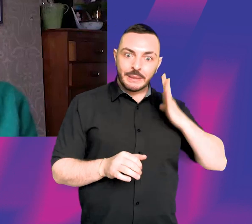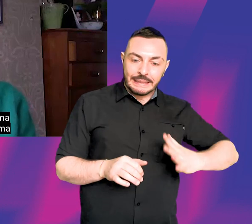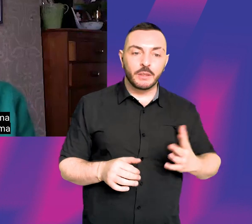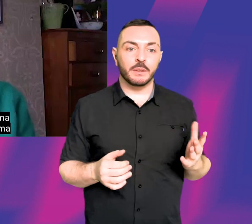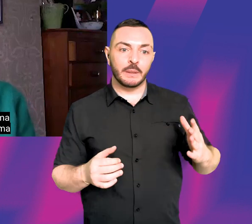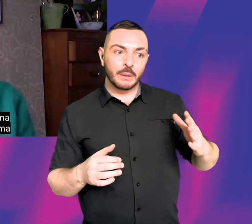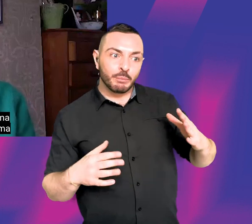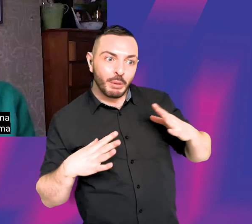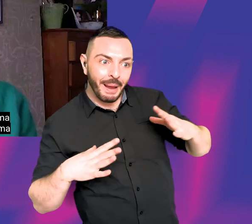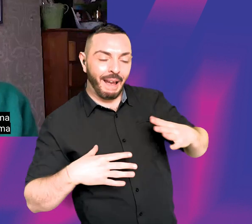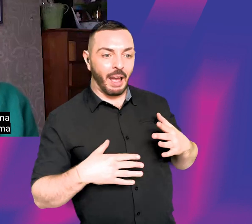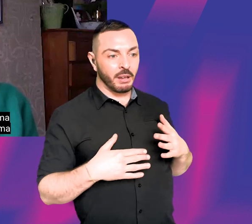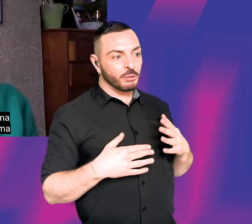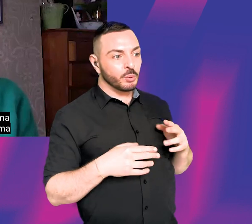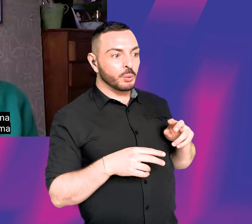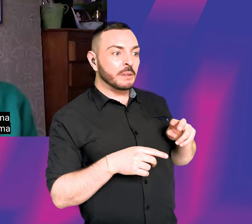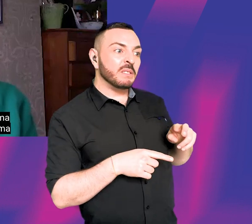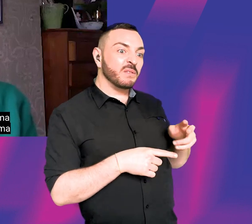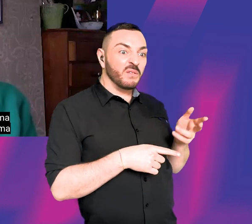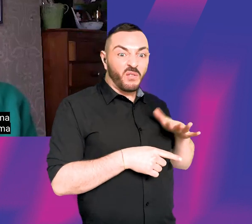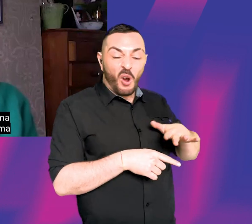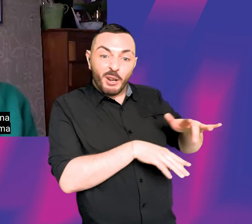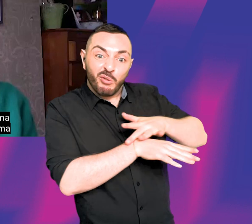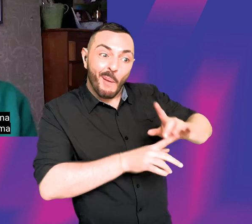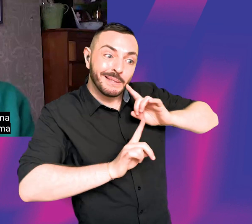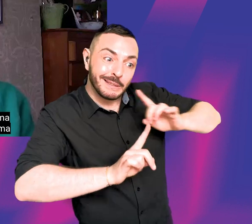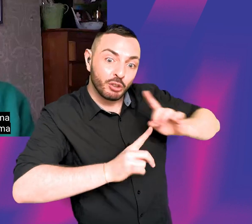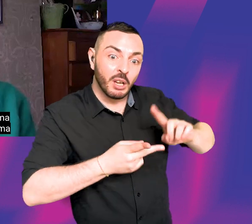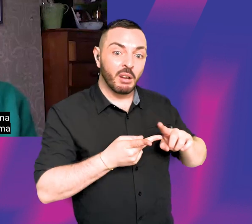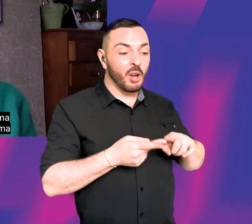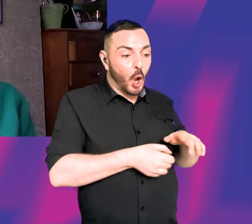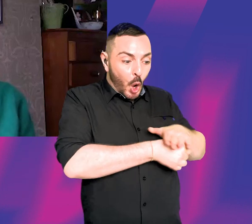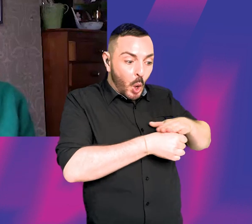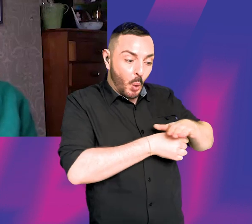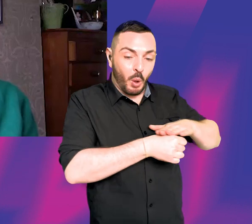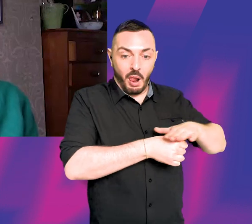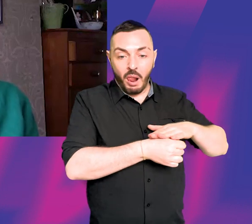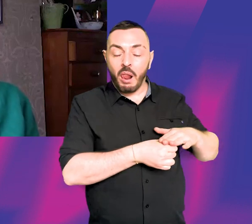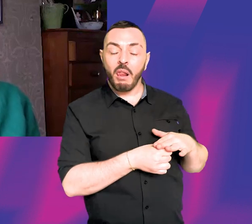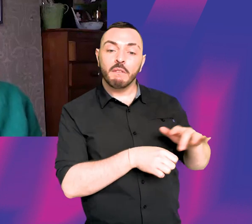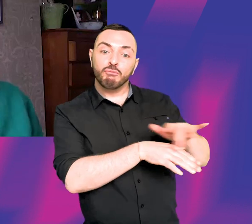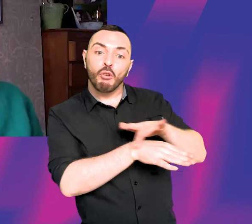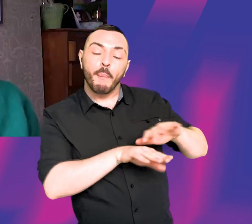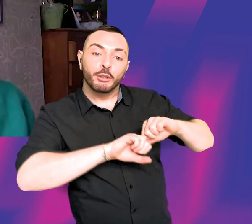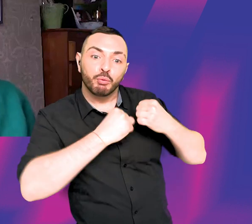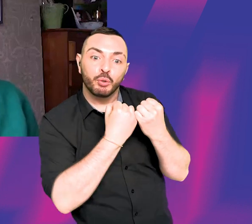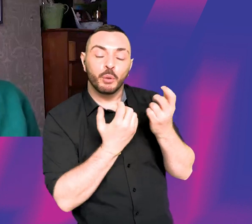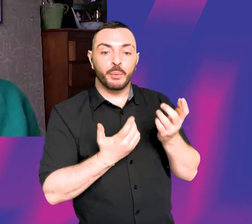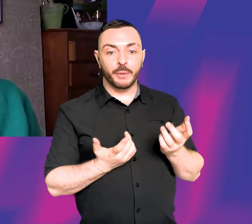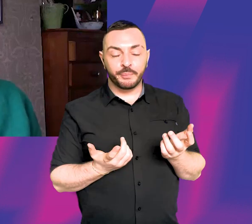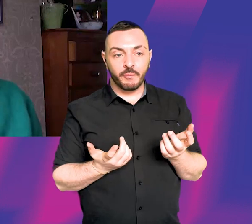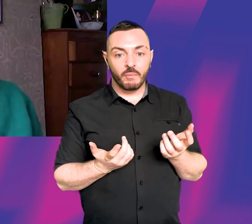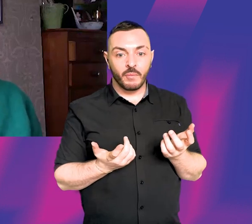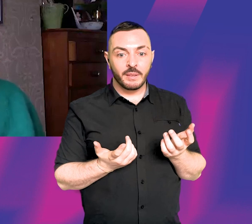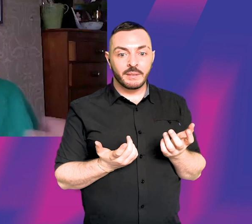any help with your audition pieces from a drama teacher at school or from a local drama group, then if you don't get in,